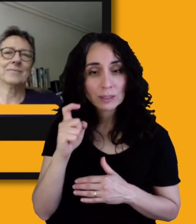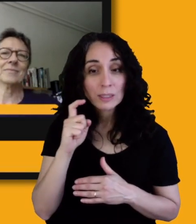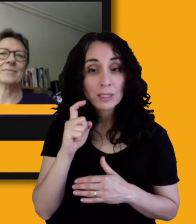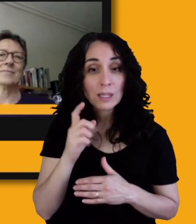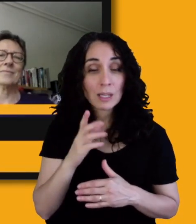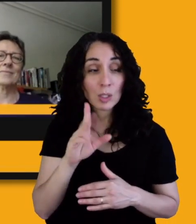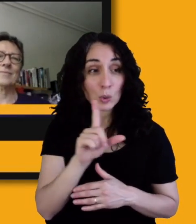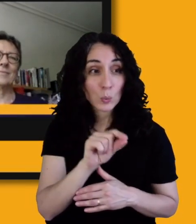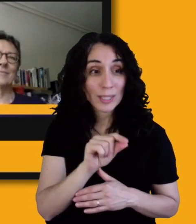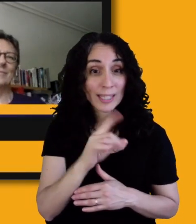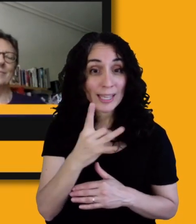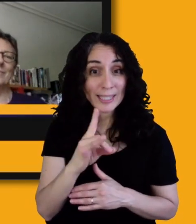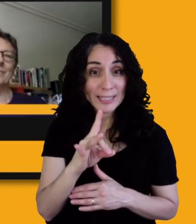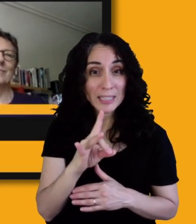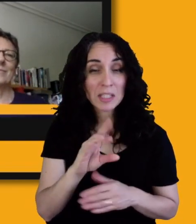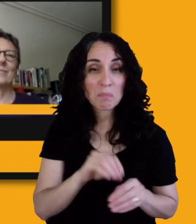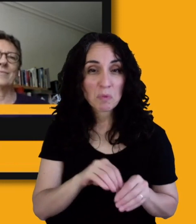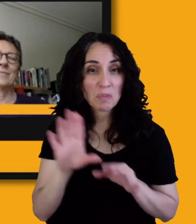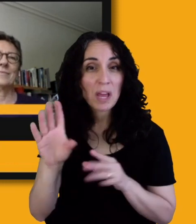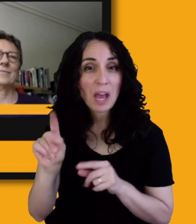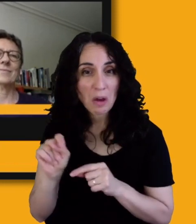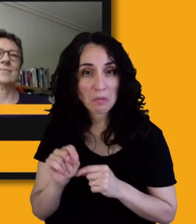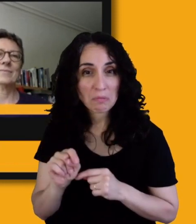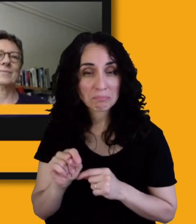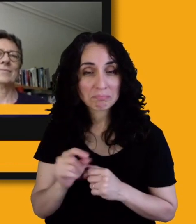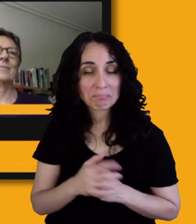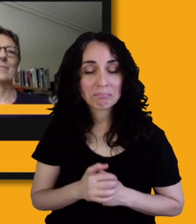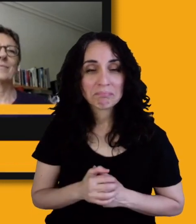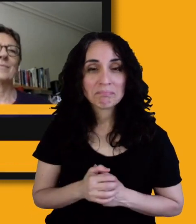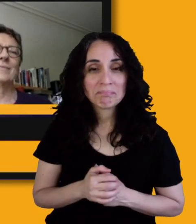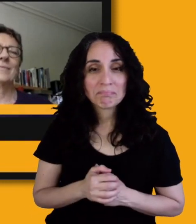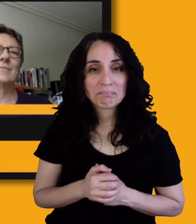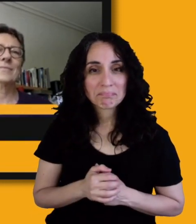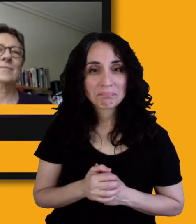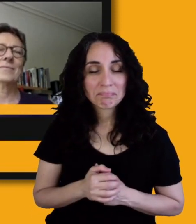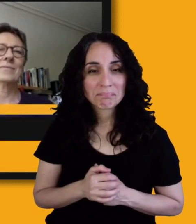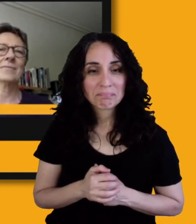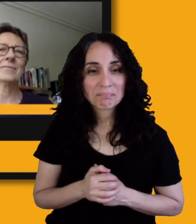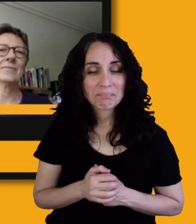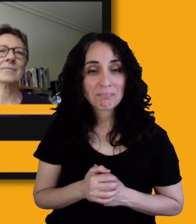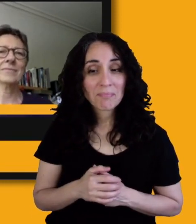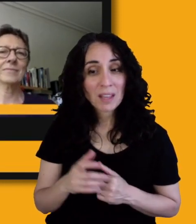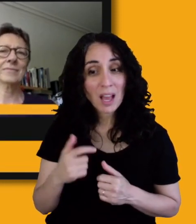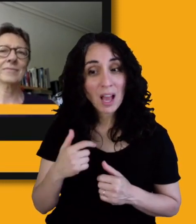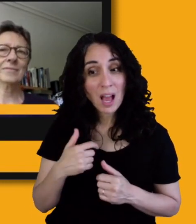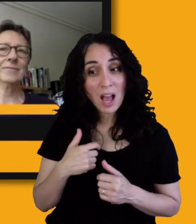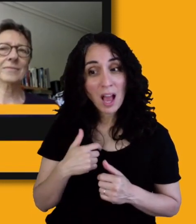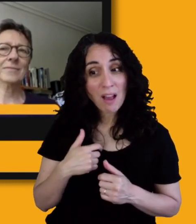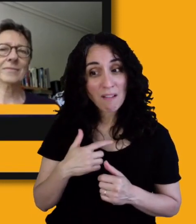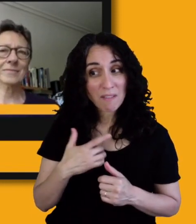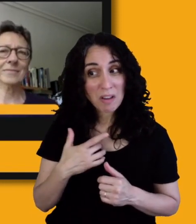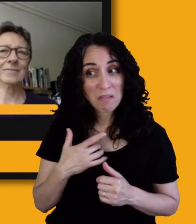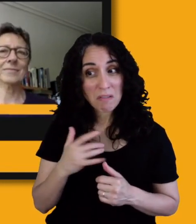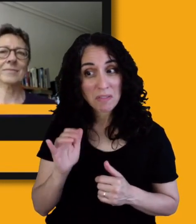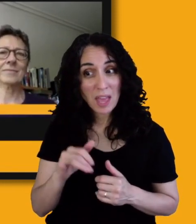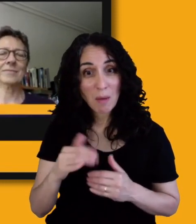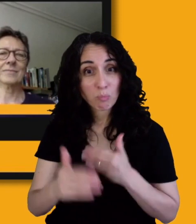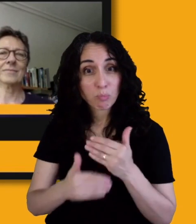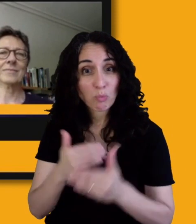2018. And that process took longer than expected, because as a person with a physical